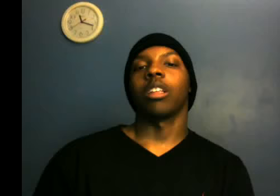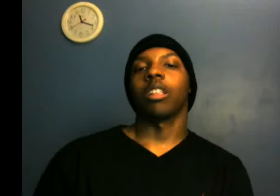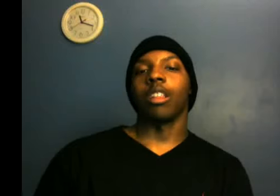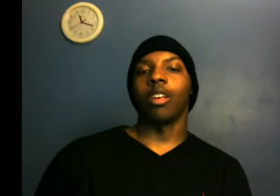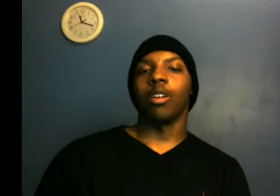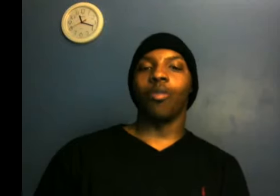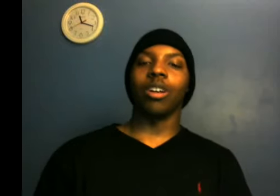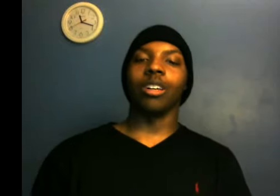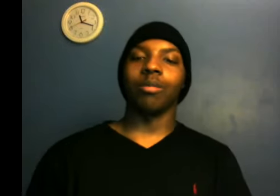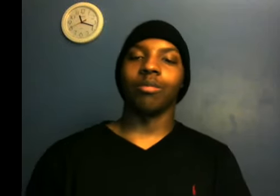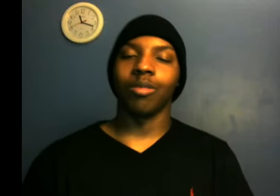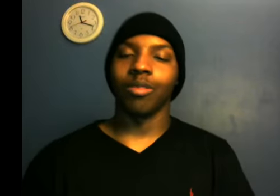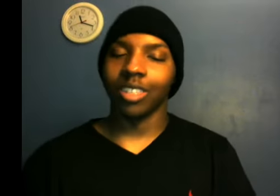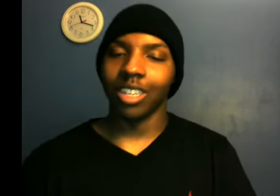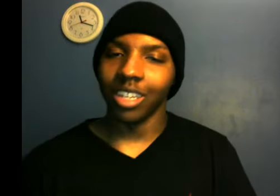What up? good?